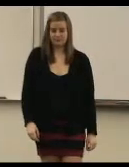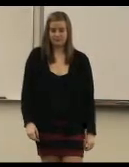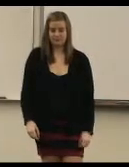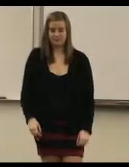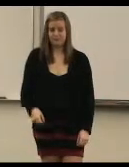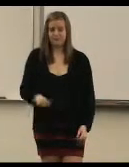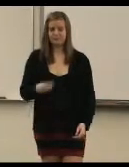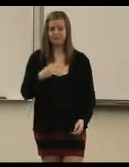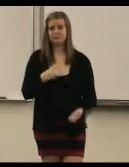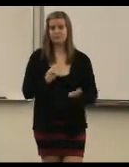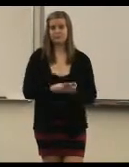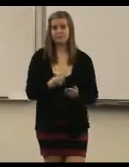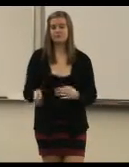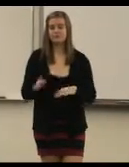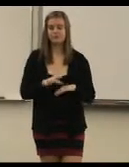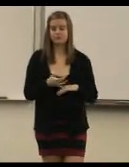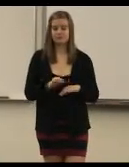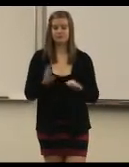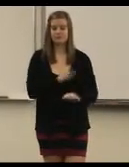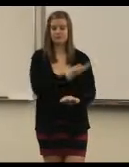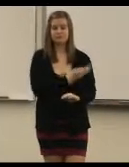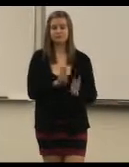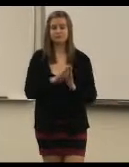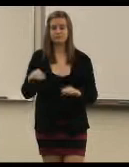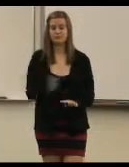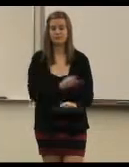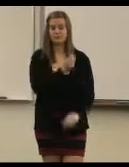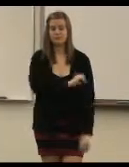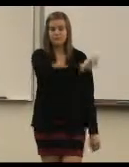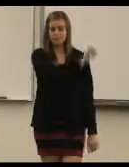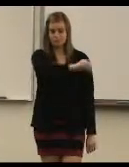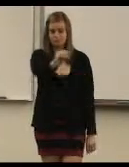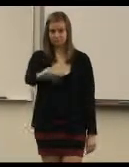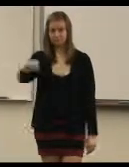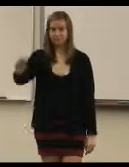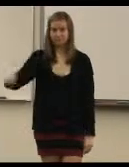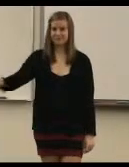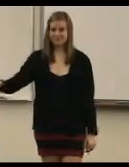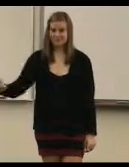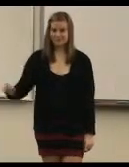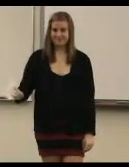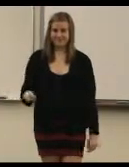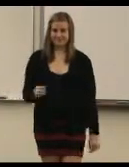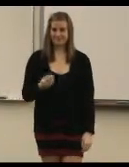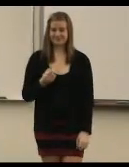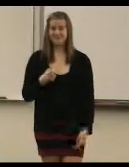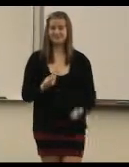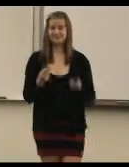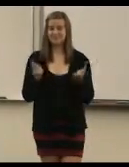Oh, I'll go get a ring, let the choir bells sing like ooh. So what you